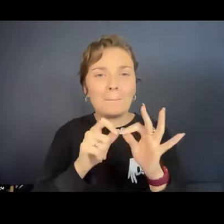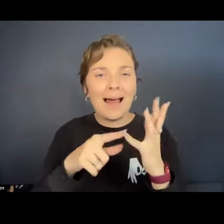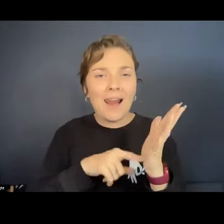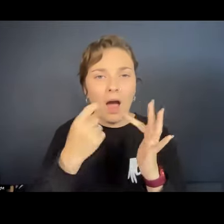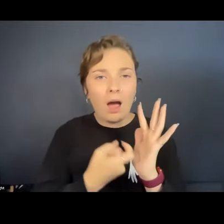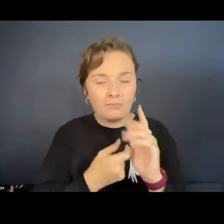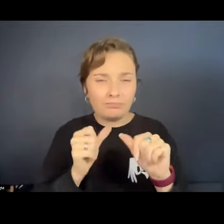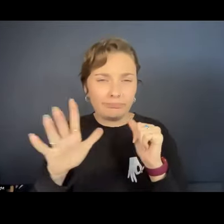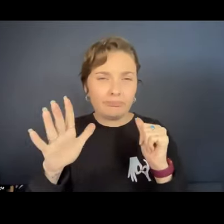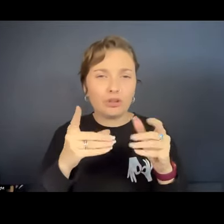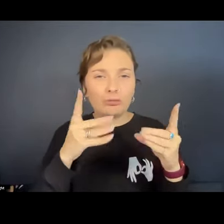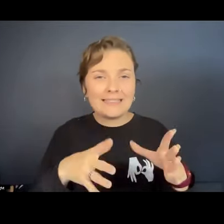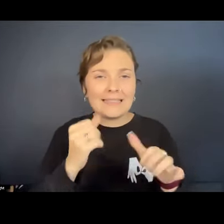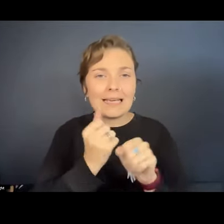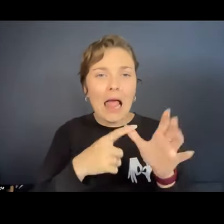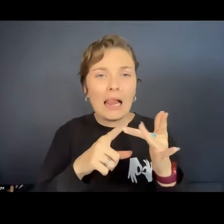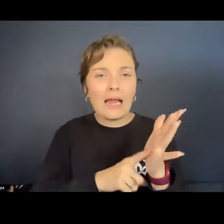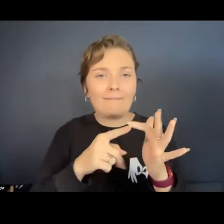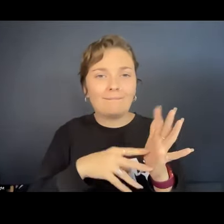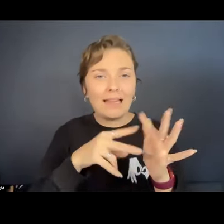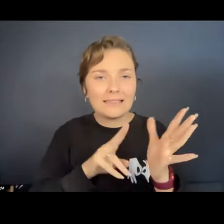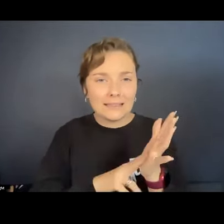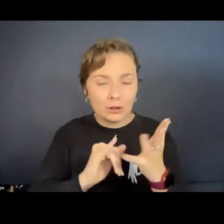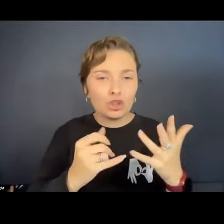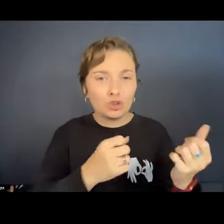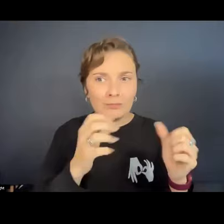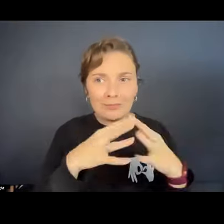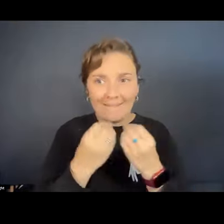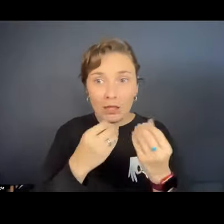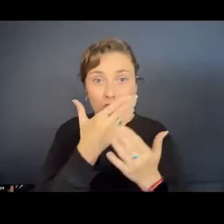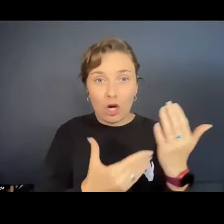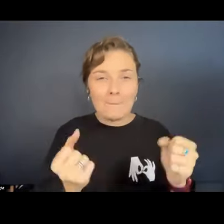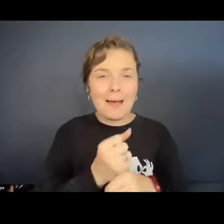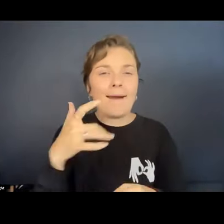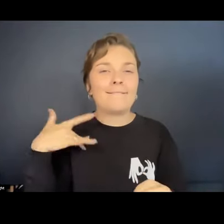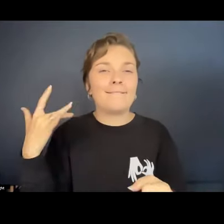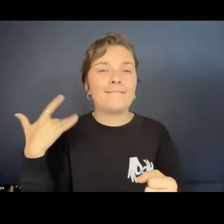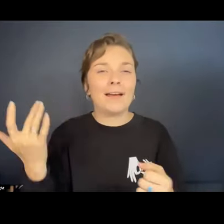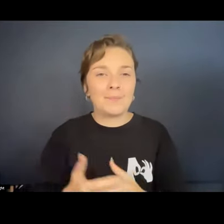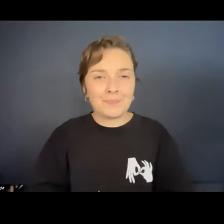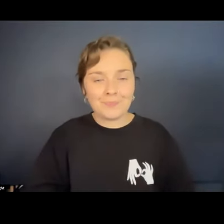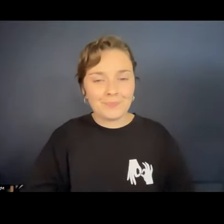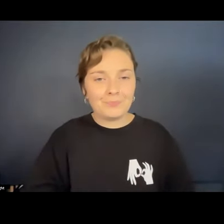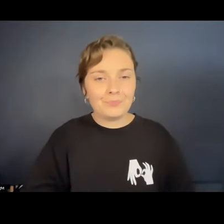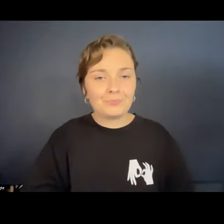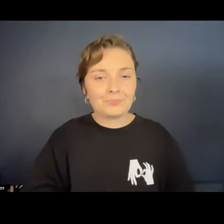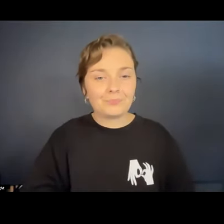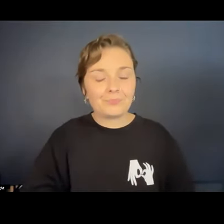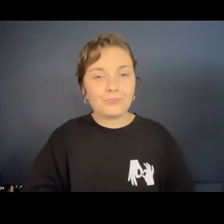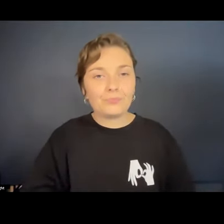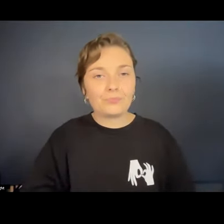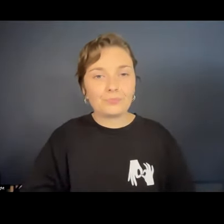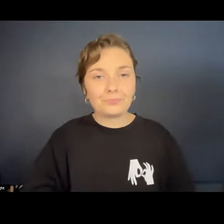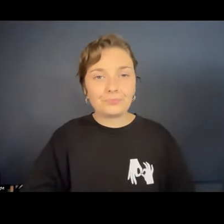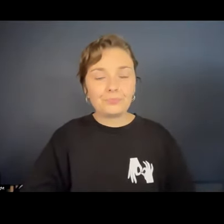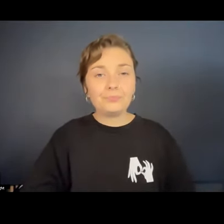fantastic director, Gail Evans, to bring the whole story to life. And so the